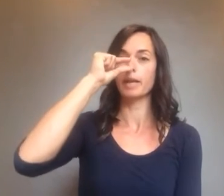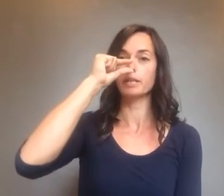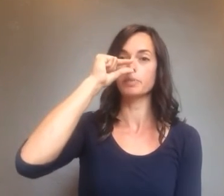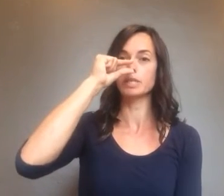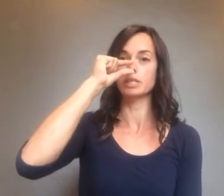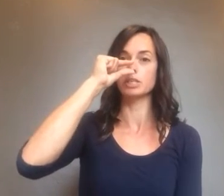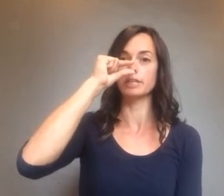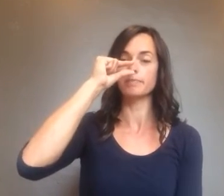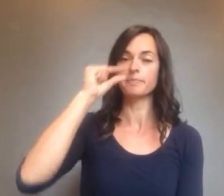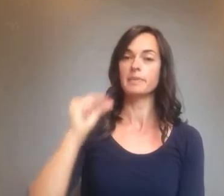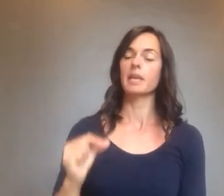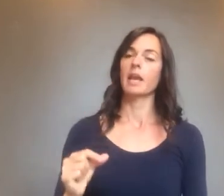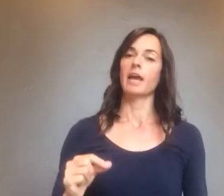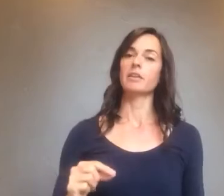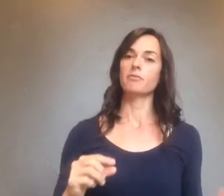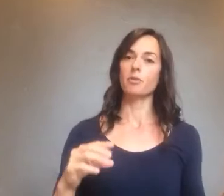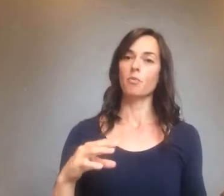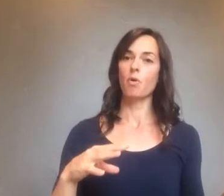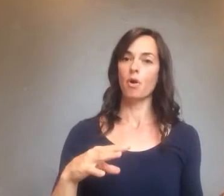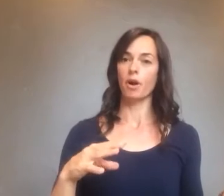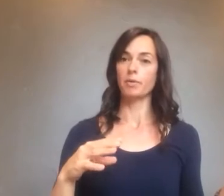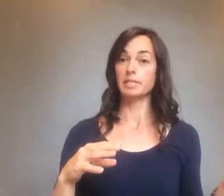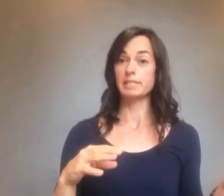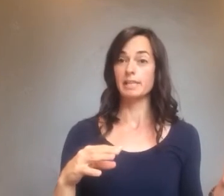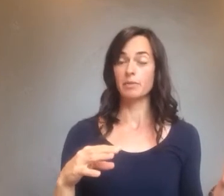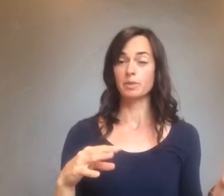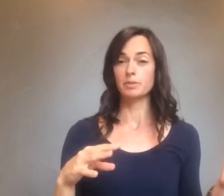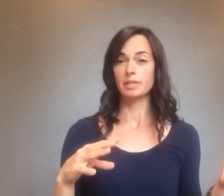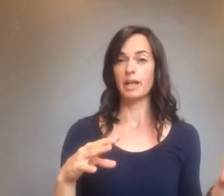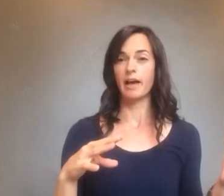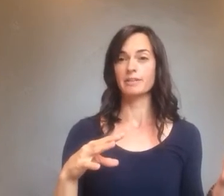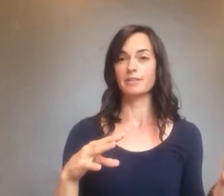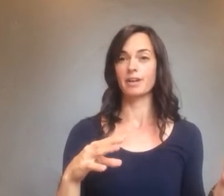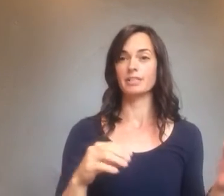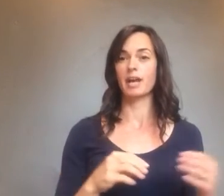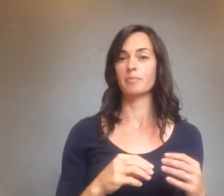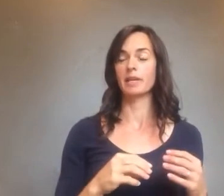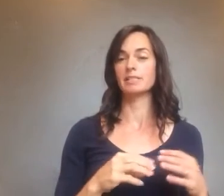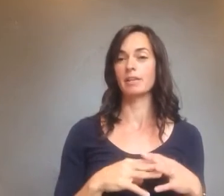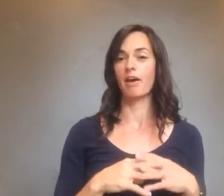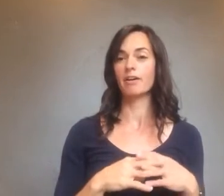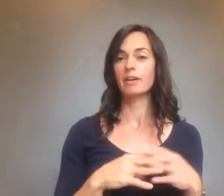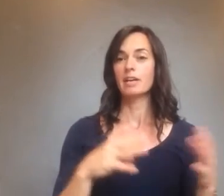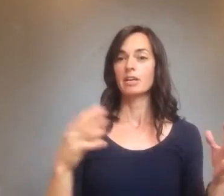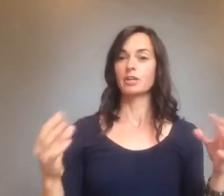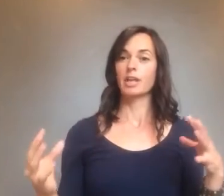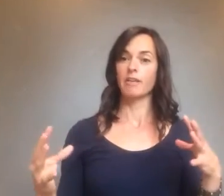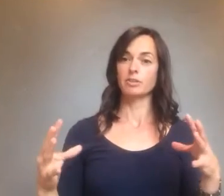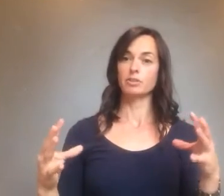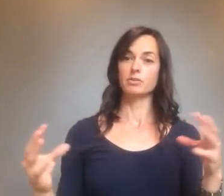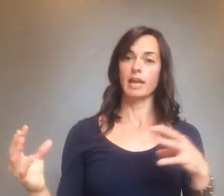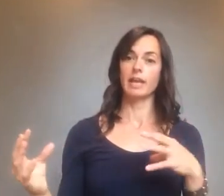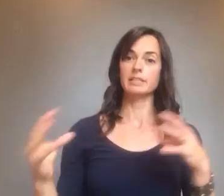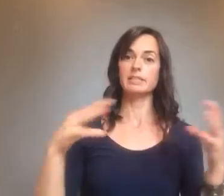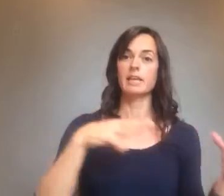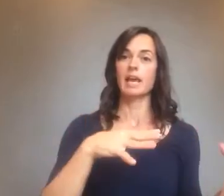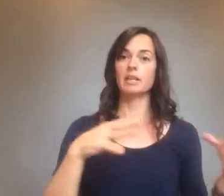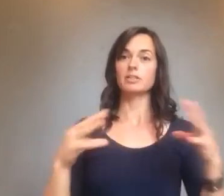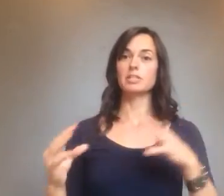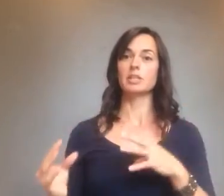Peloponnesian. And then for war, which is a sign we'll use a lot during our Timeline Song, you're going to have your two hands, and you're just